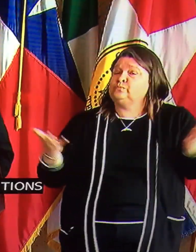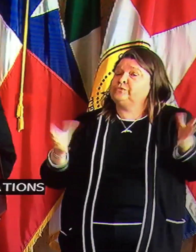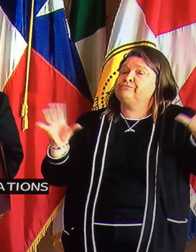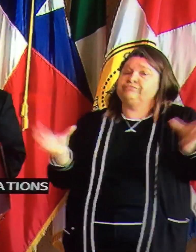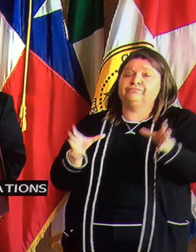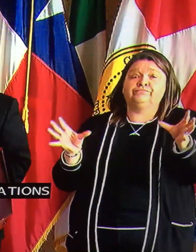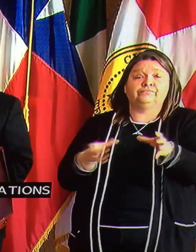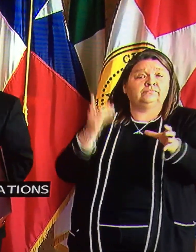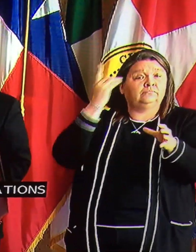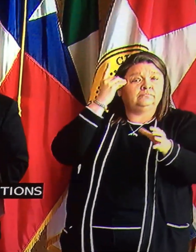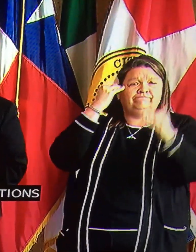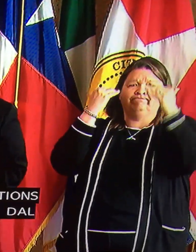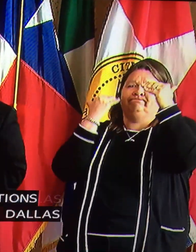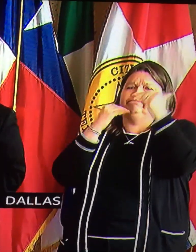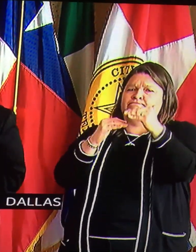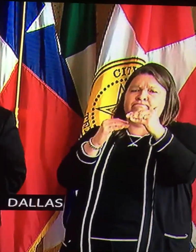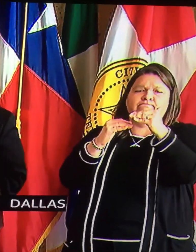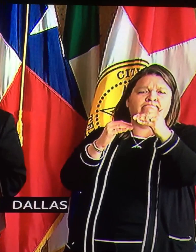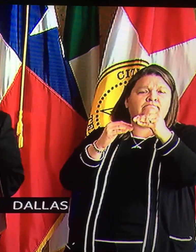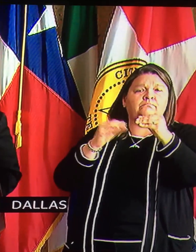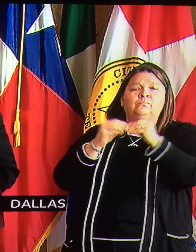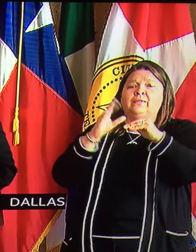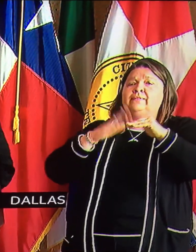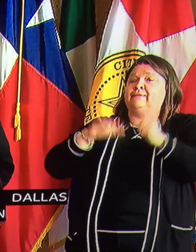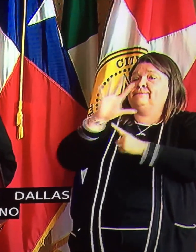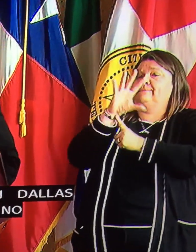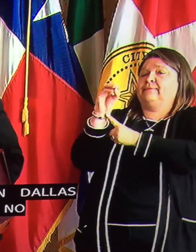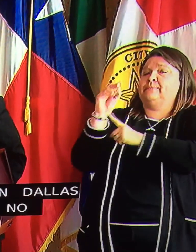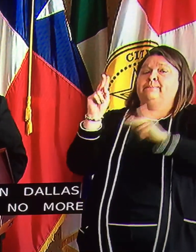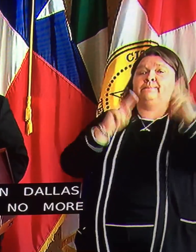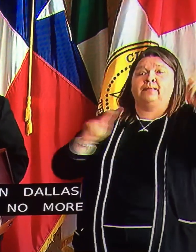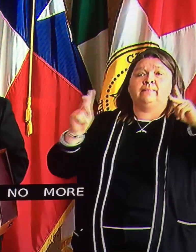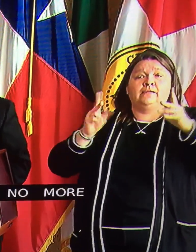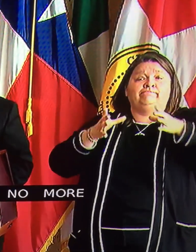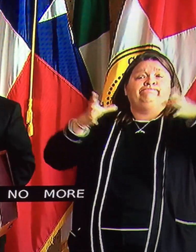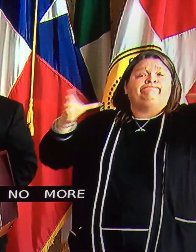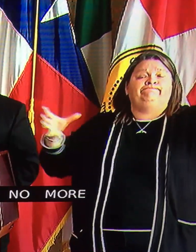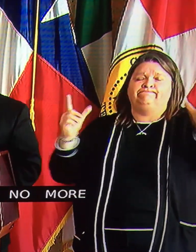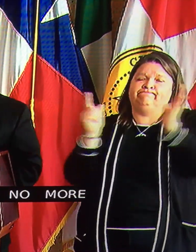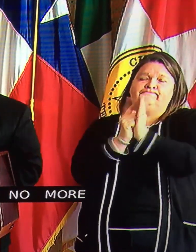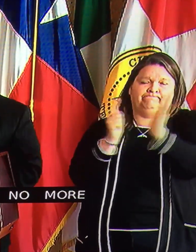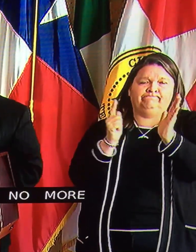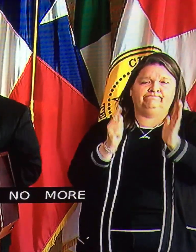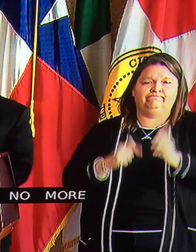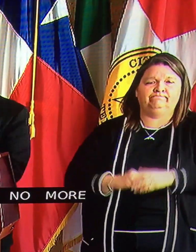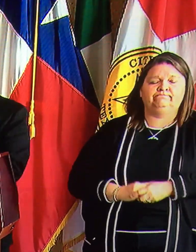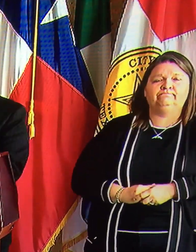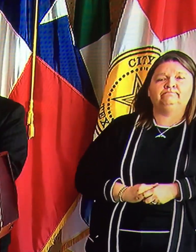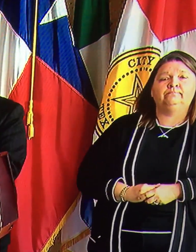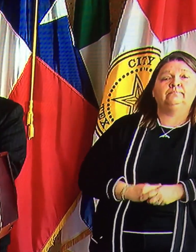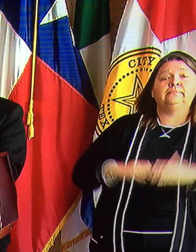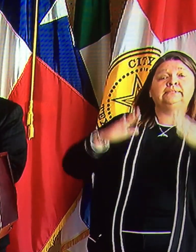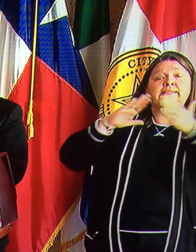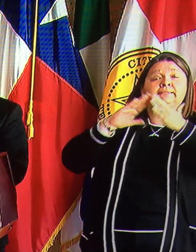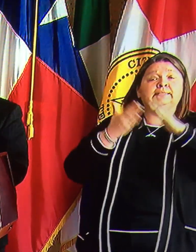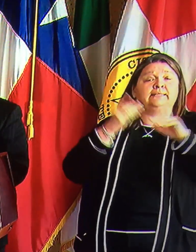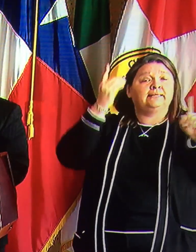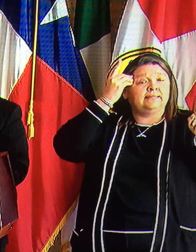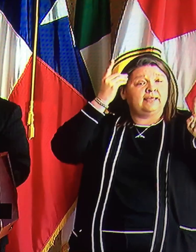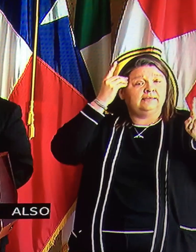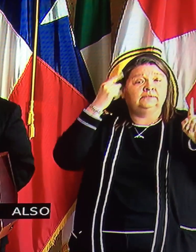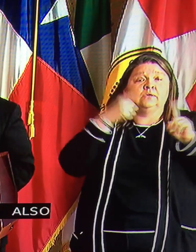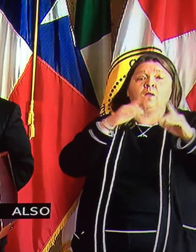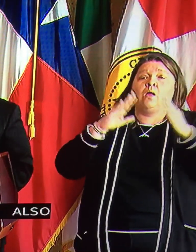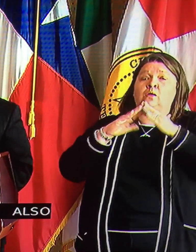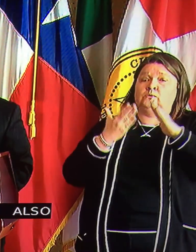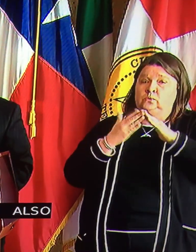be restricted to no more than 50 people. The city of Dallas is also ordering the